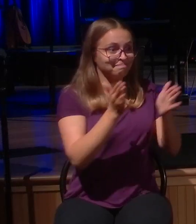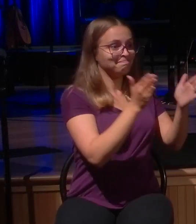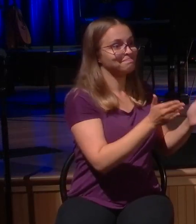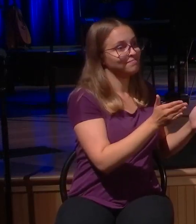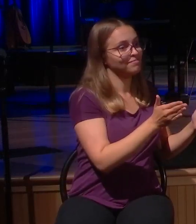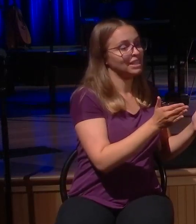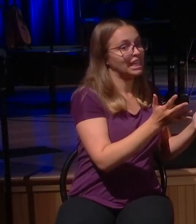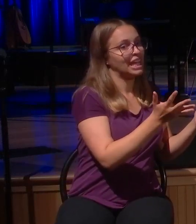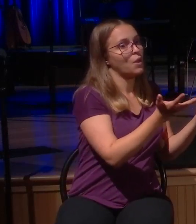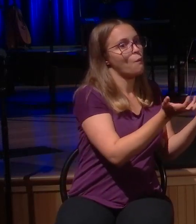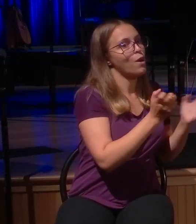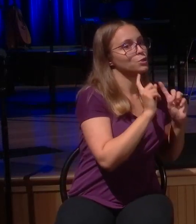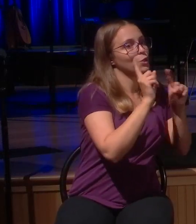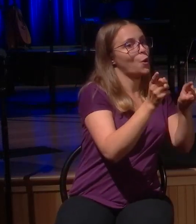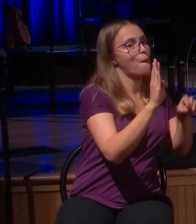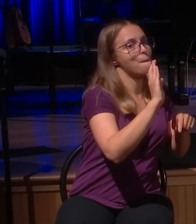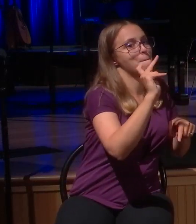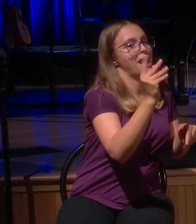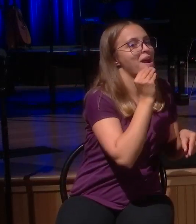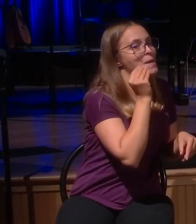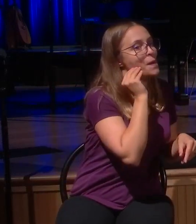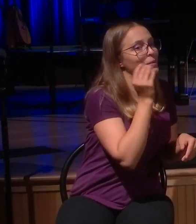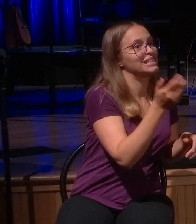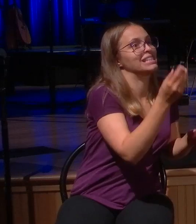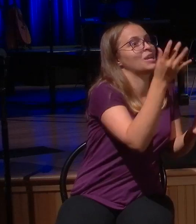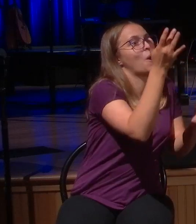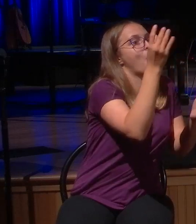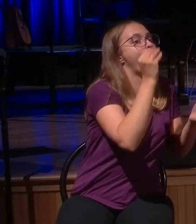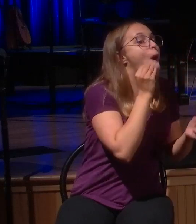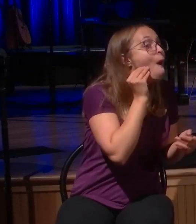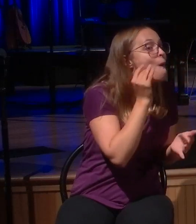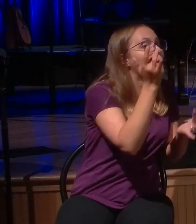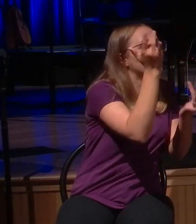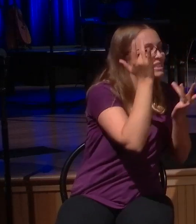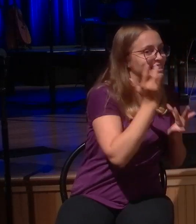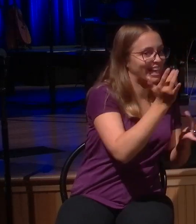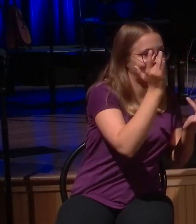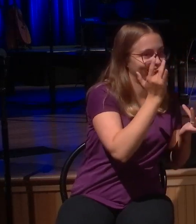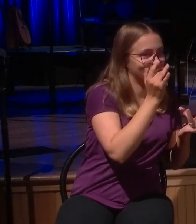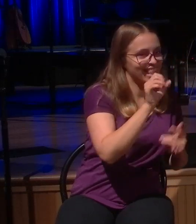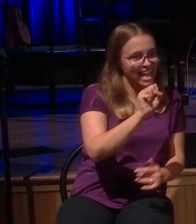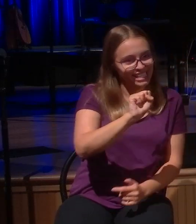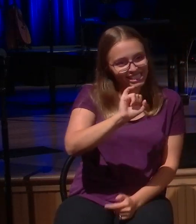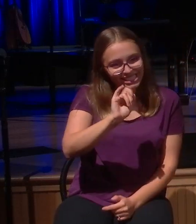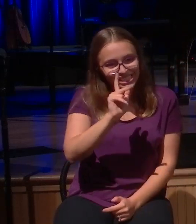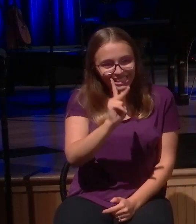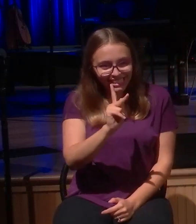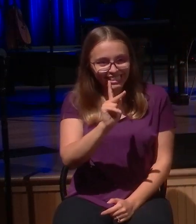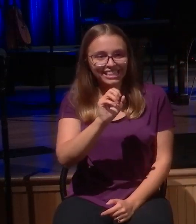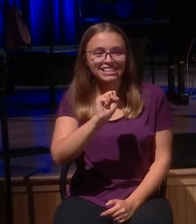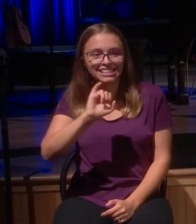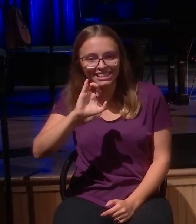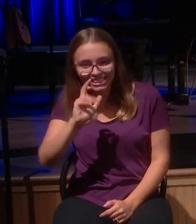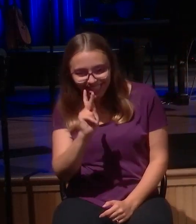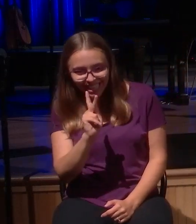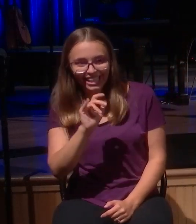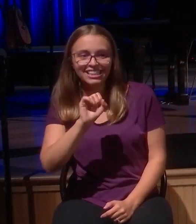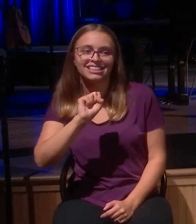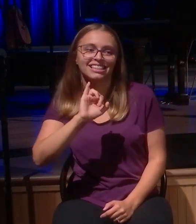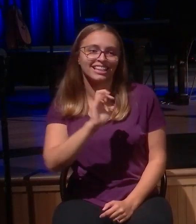the story? Or perhaps maybe you are in that place of life where you're straying and you're wayward. Where are you at in the